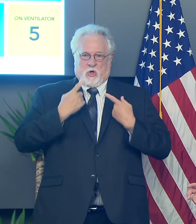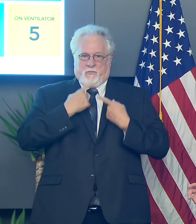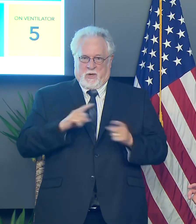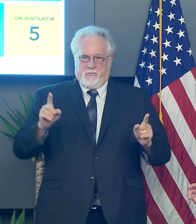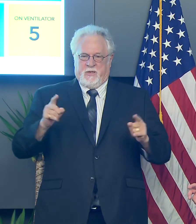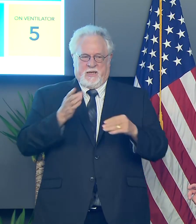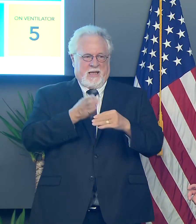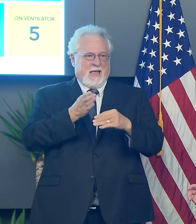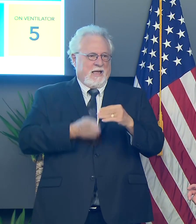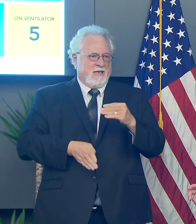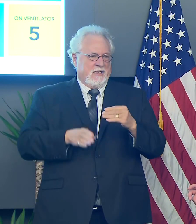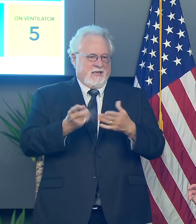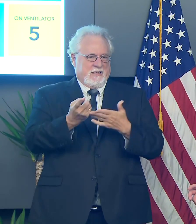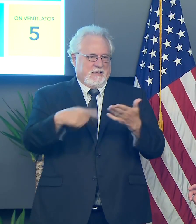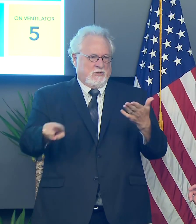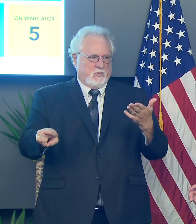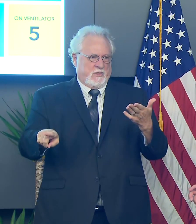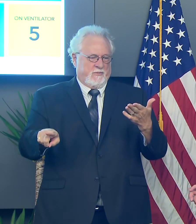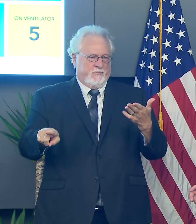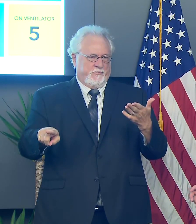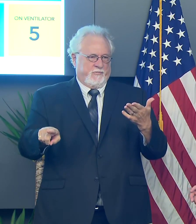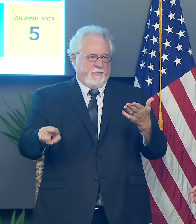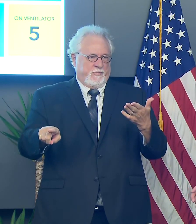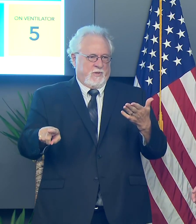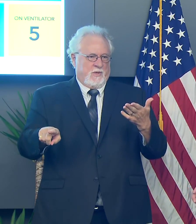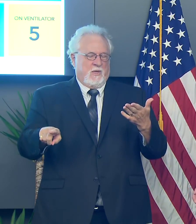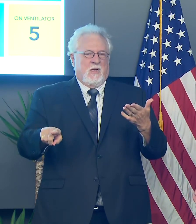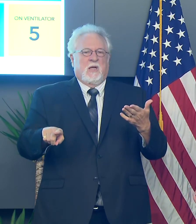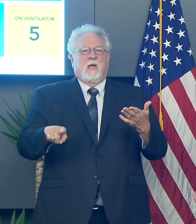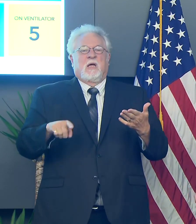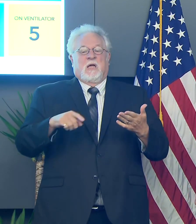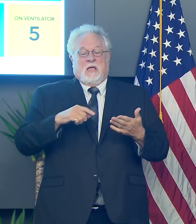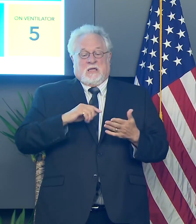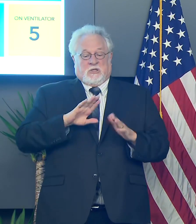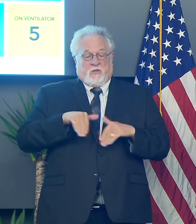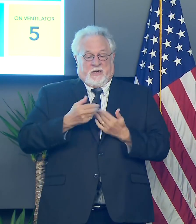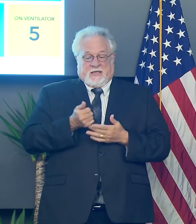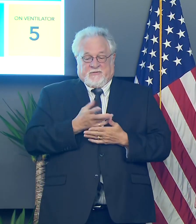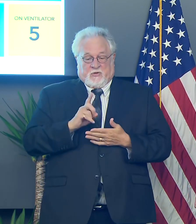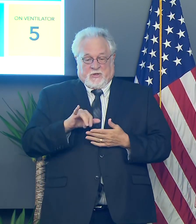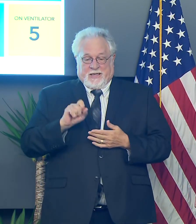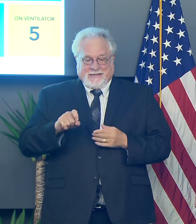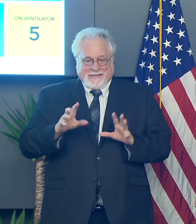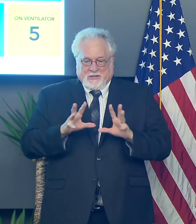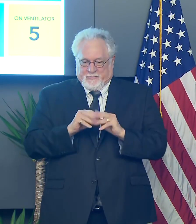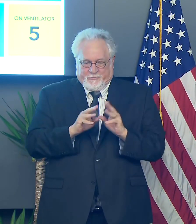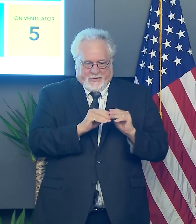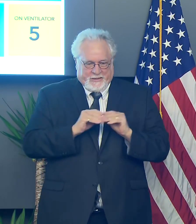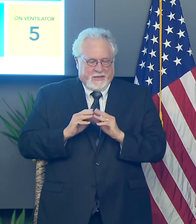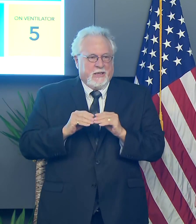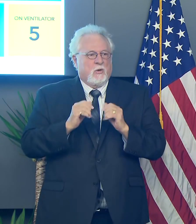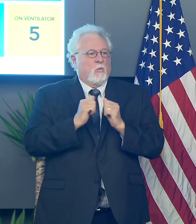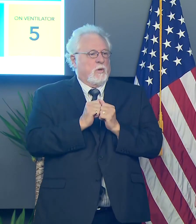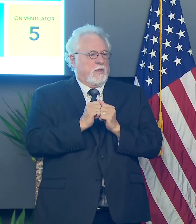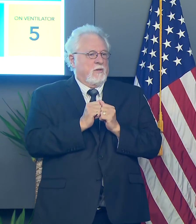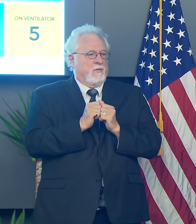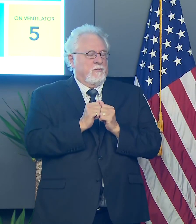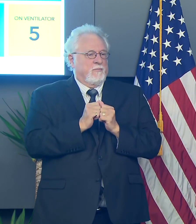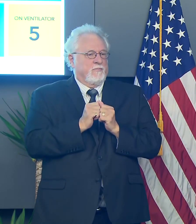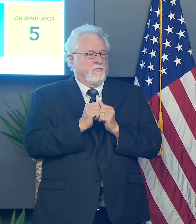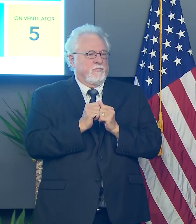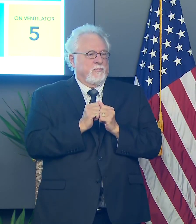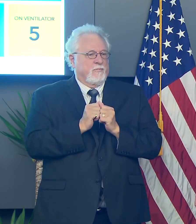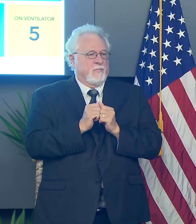ending at the end of next week, um, that in the next several days we're going to have to have a meeting, um, with, uh, the